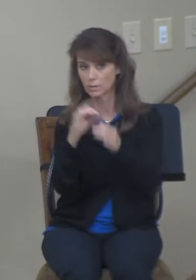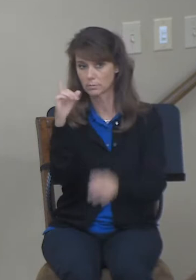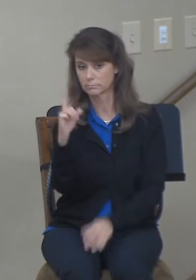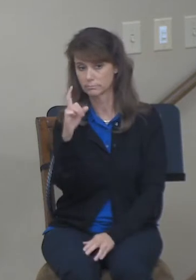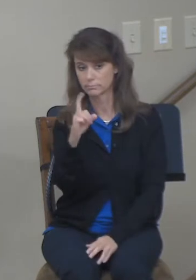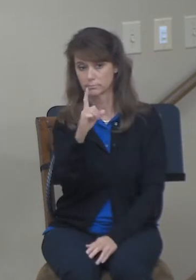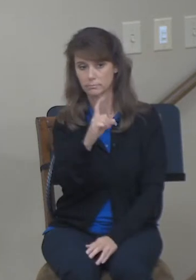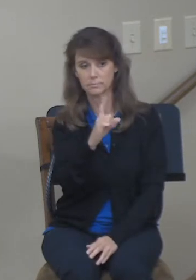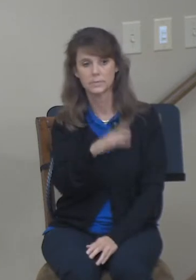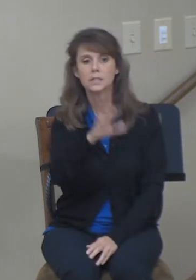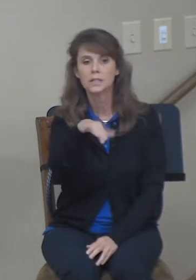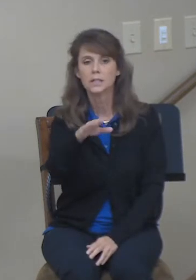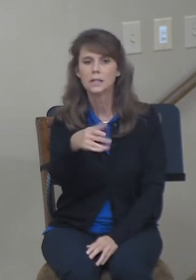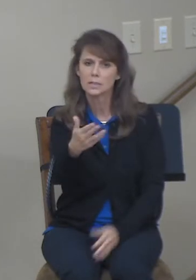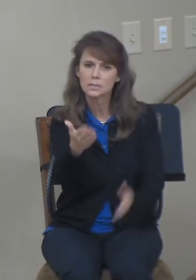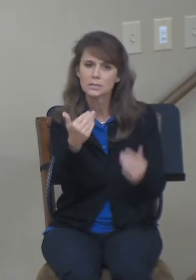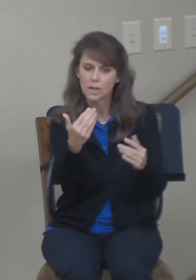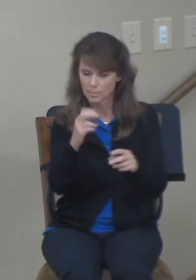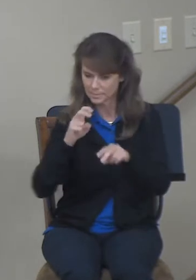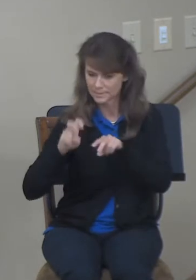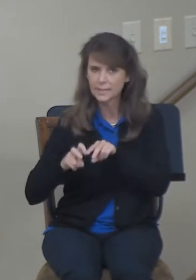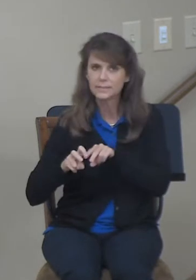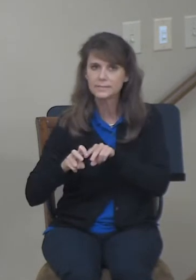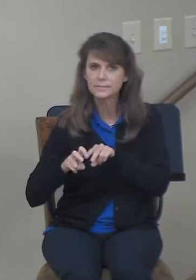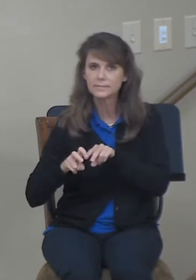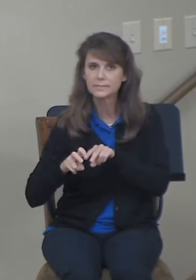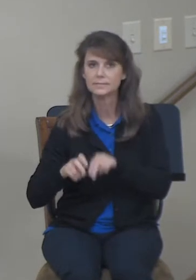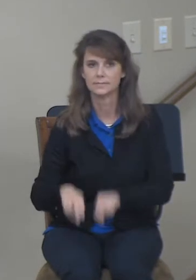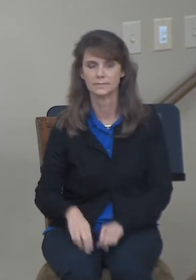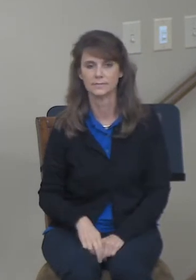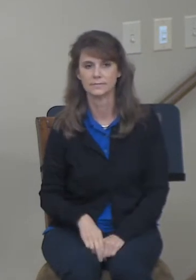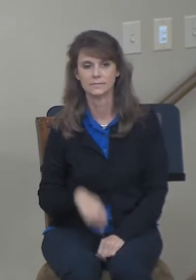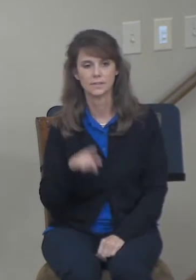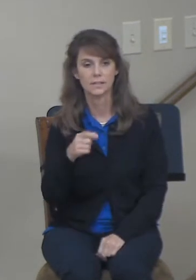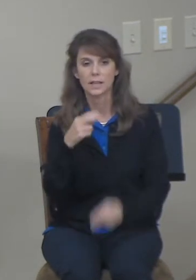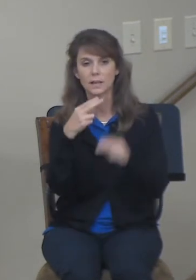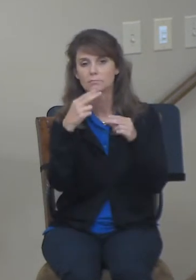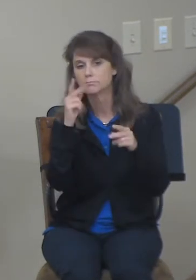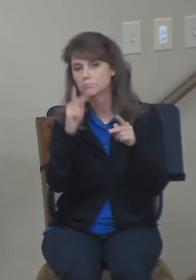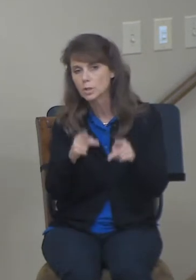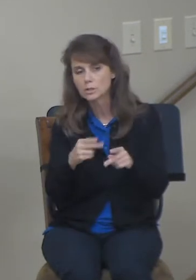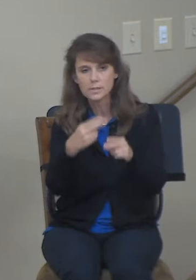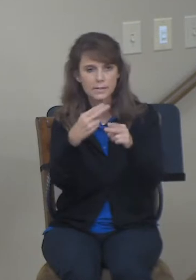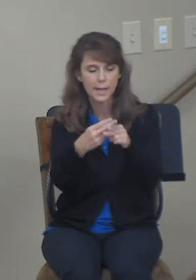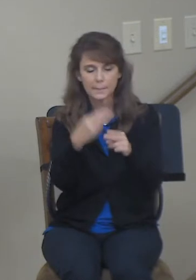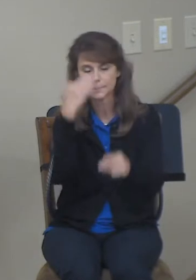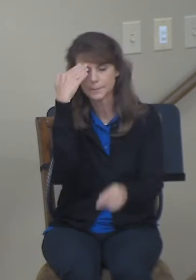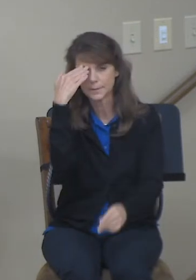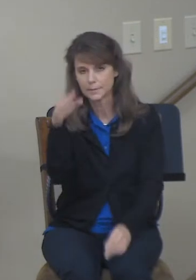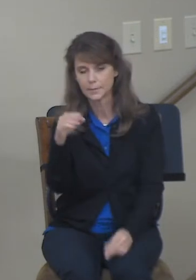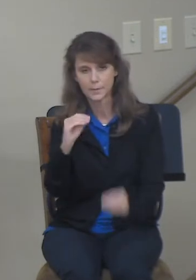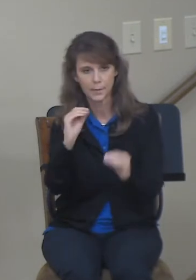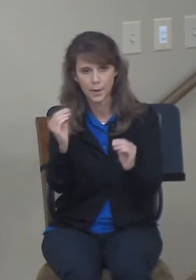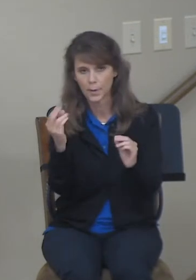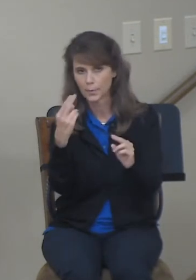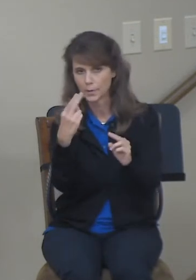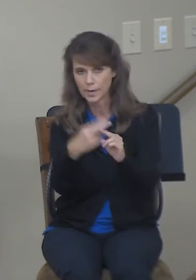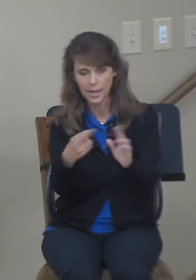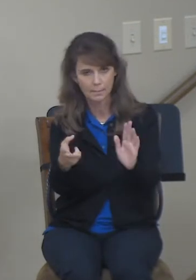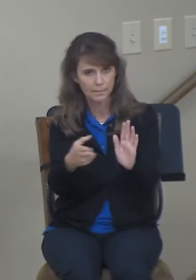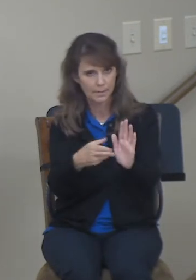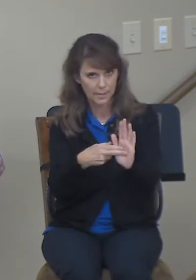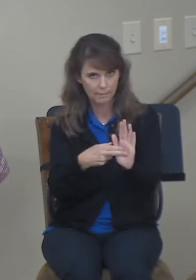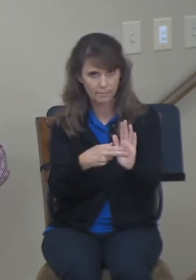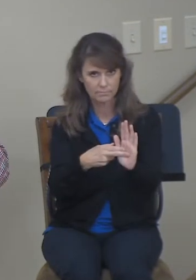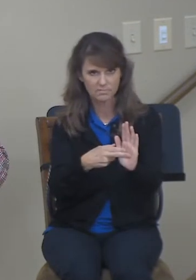turn aside, friend, and sit down here. This individual is unnamed. And the fact of the matter is that word friend literally is